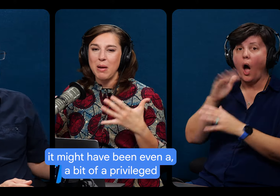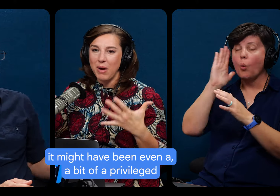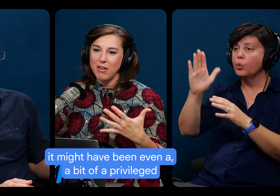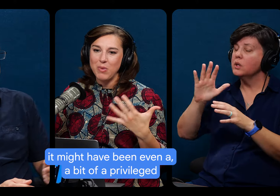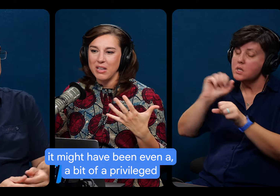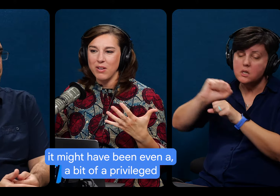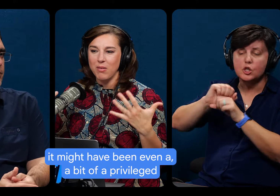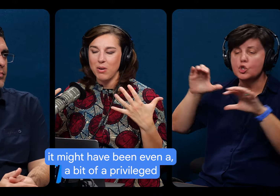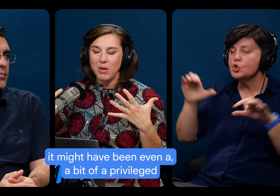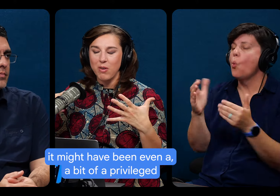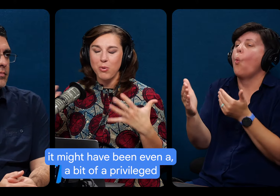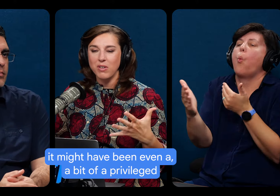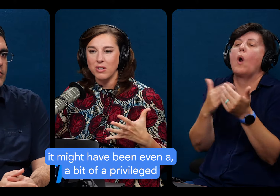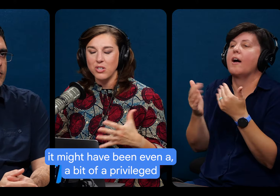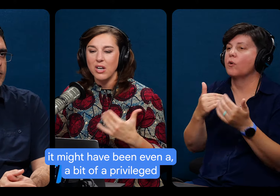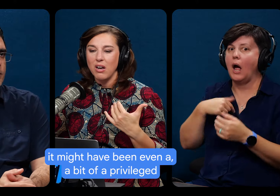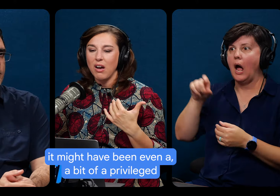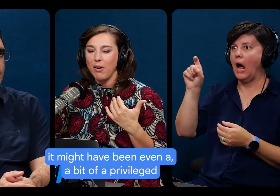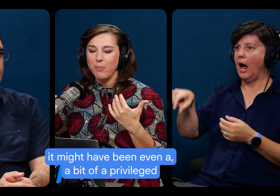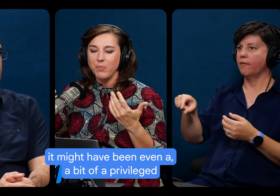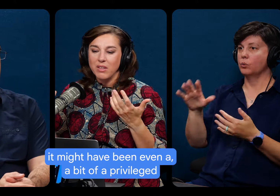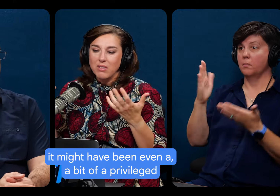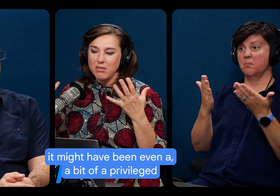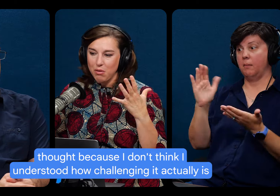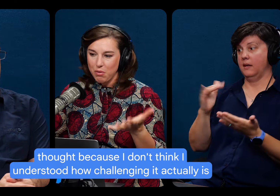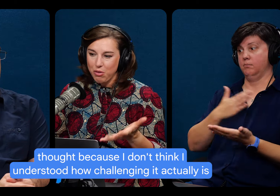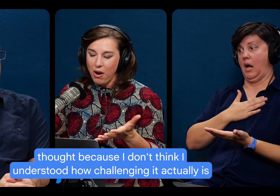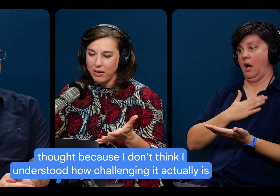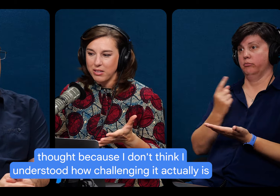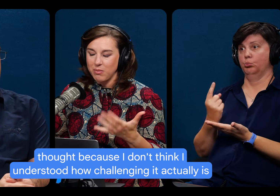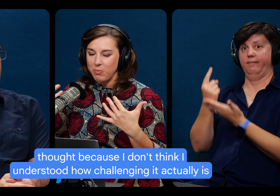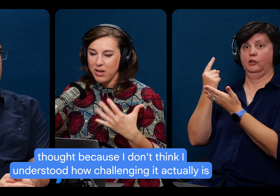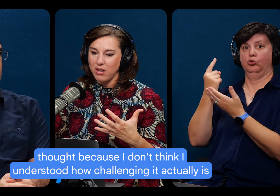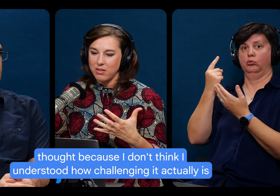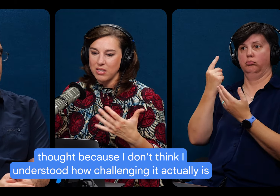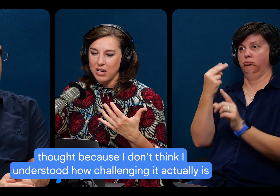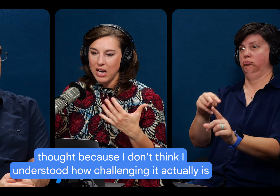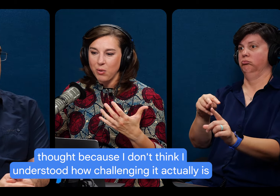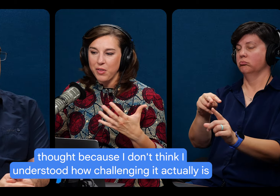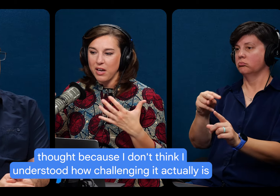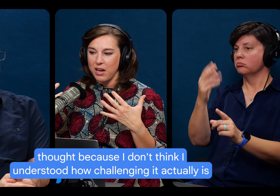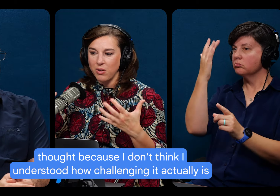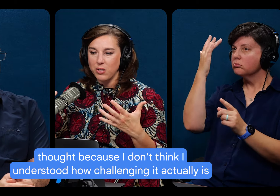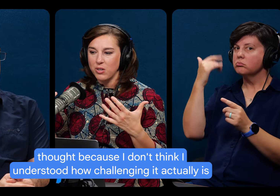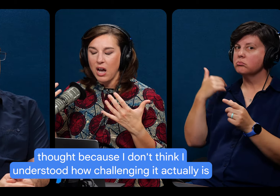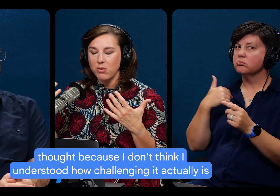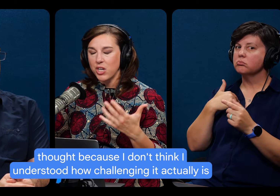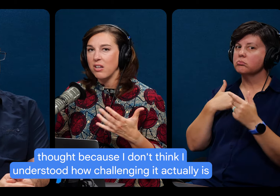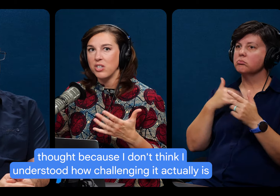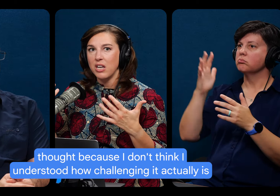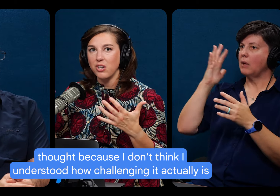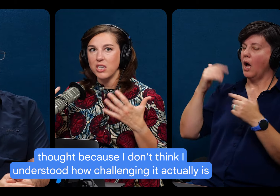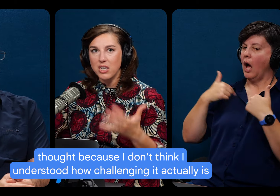And it might have been even a bit of a privileged thought because I don't think I understood how